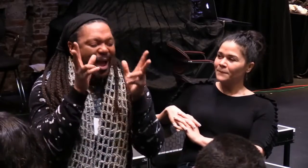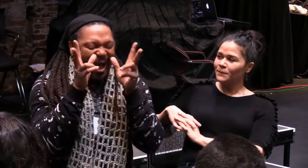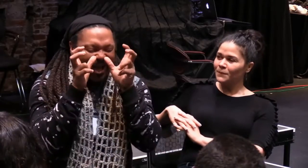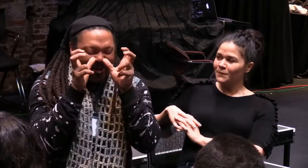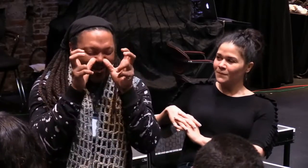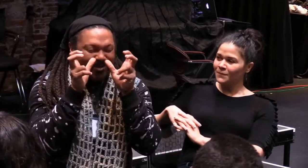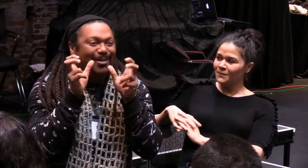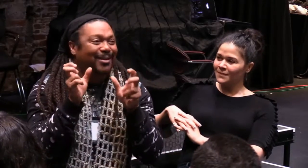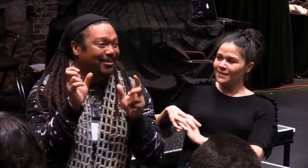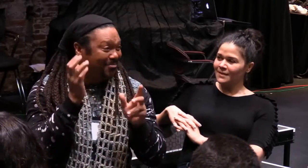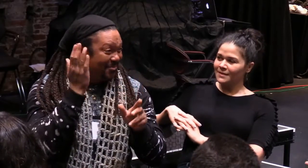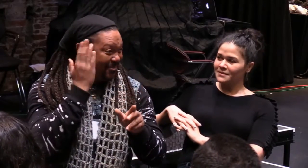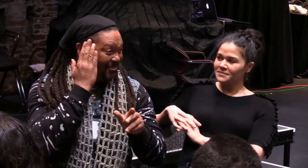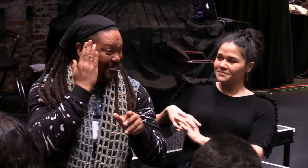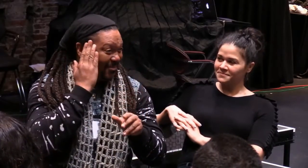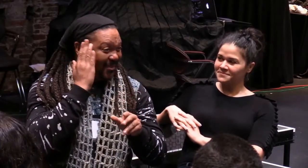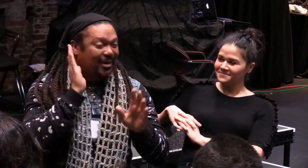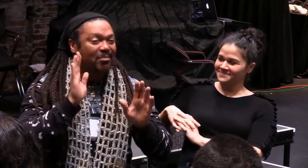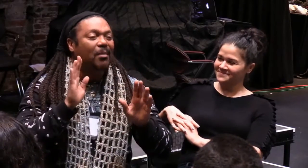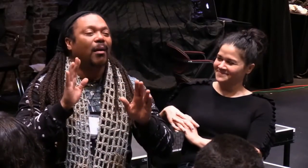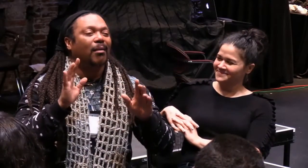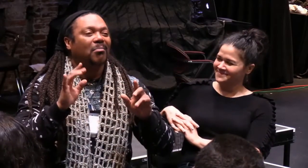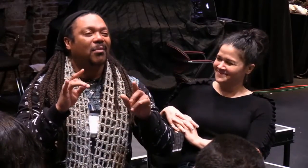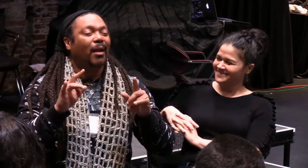burning hot topic, right? You know.